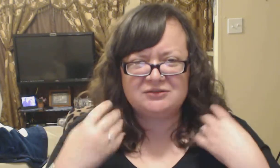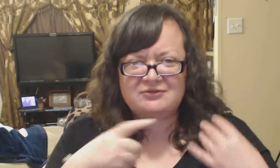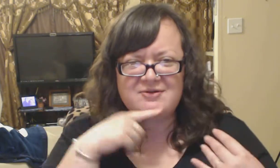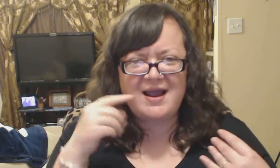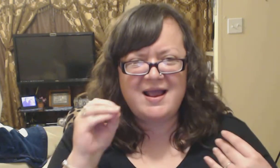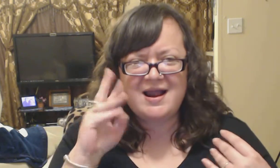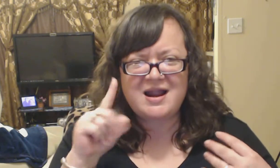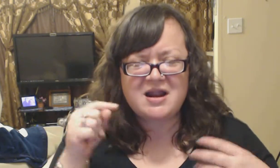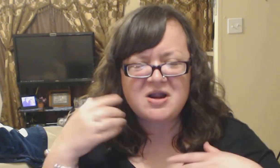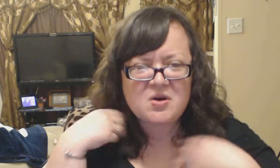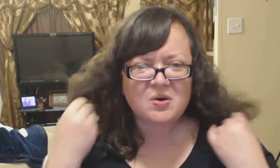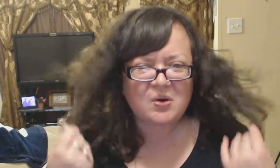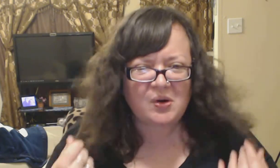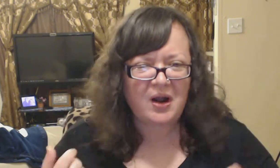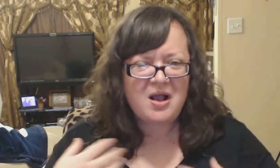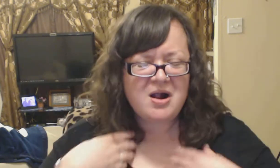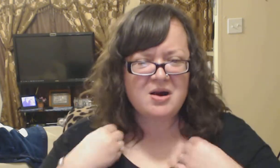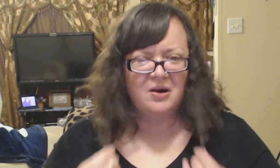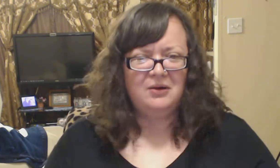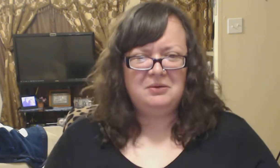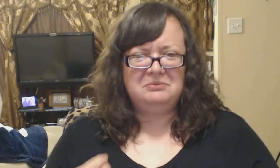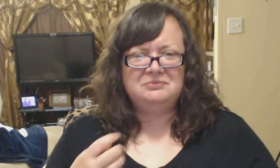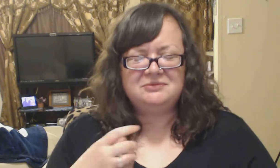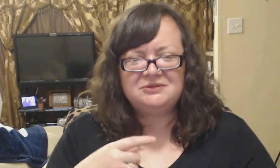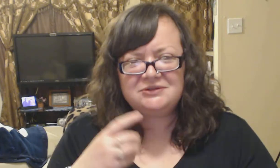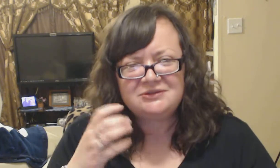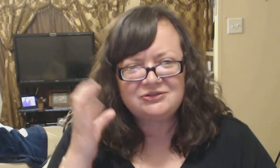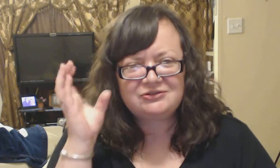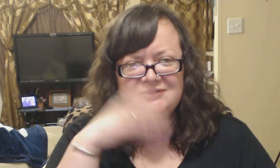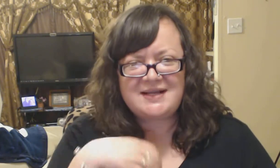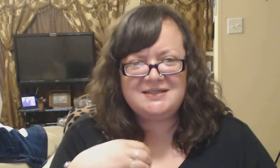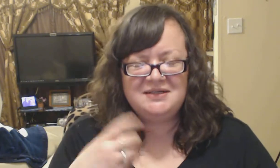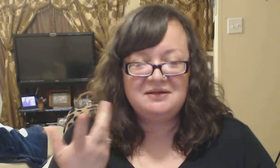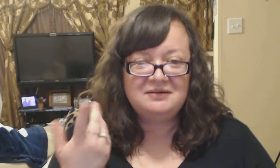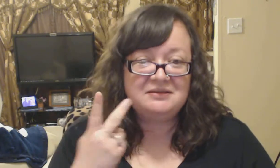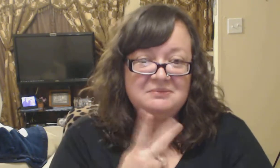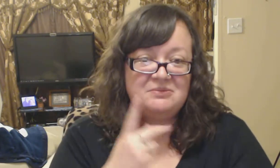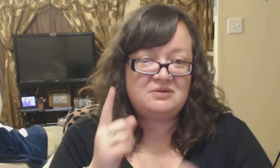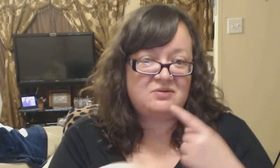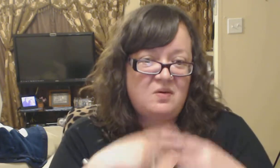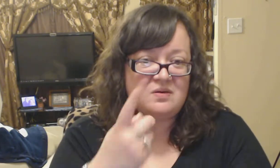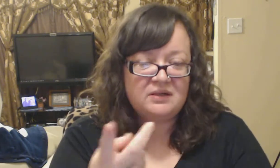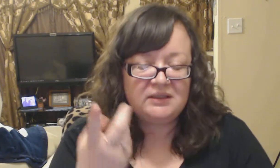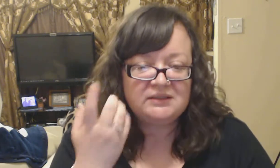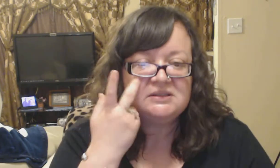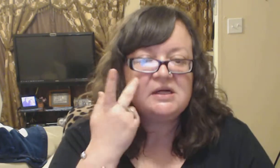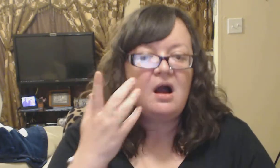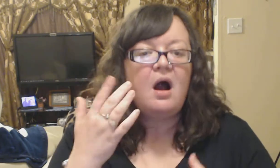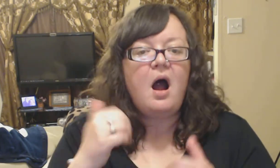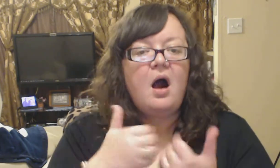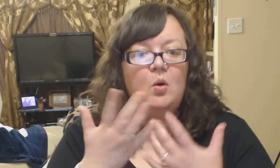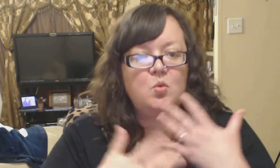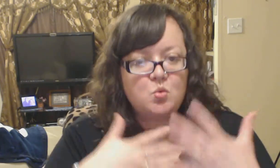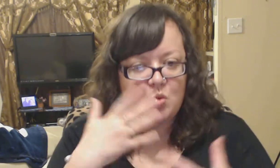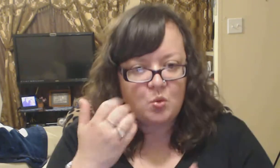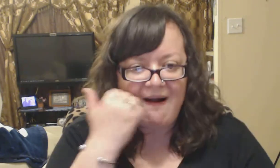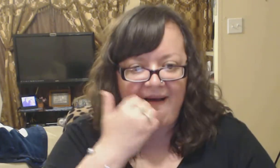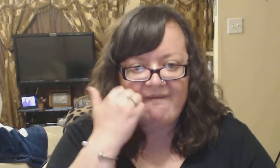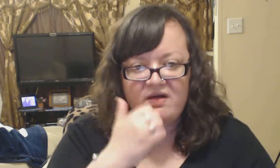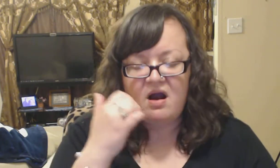this love in the end, all of me, one in one team, the coming of us, nothing